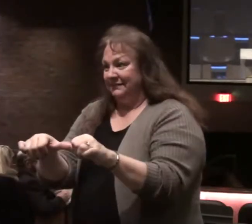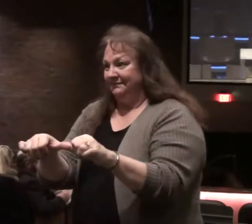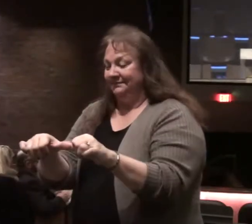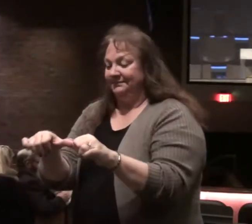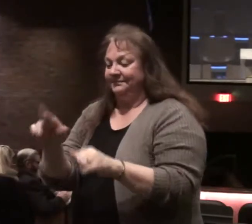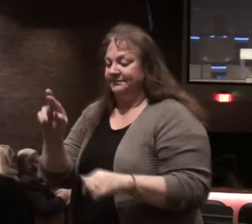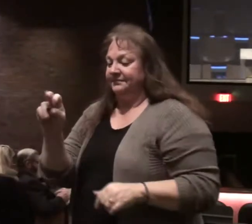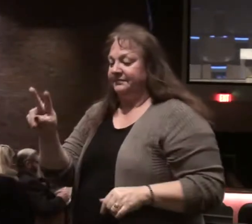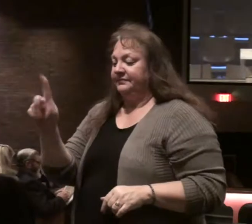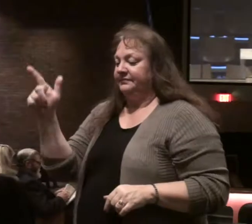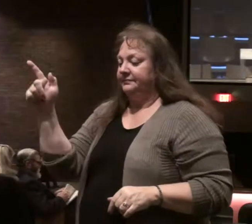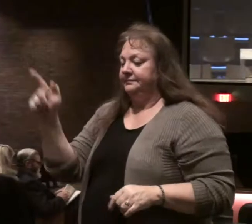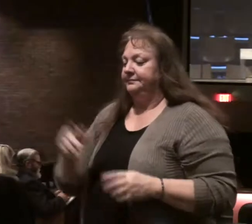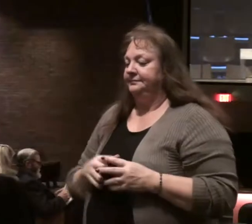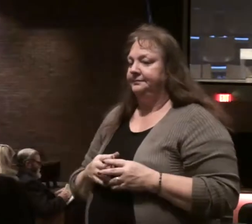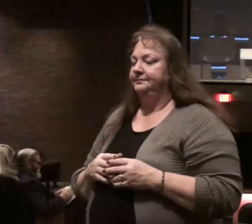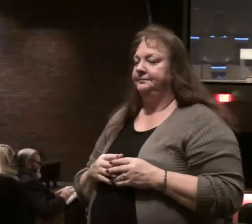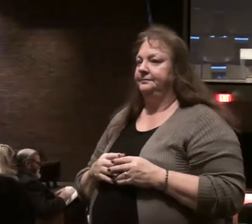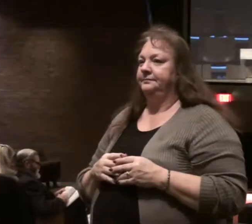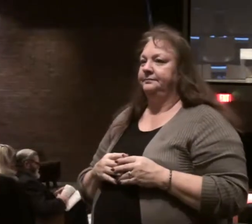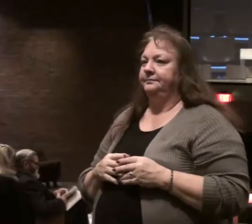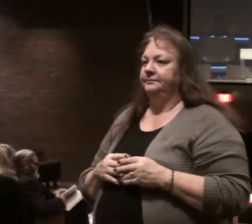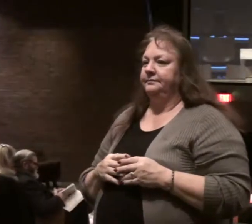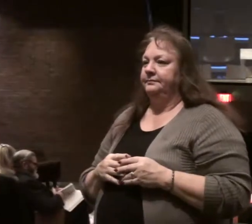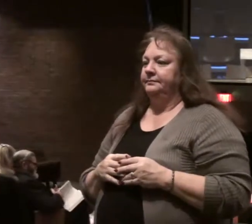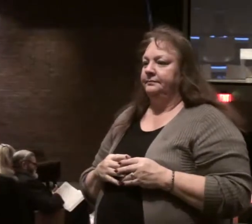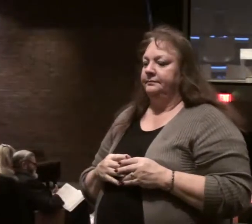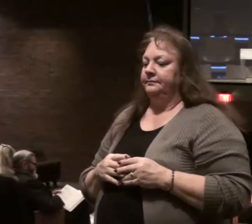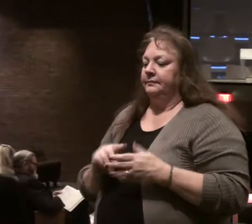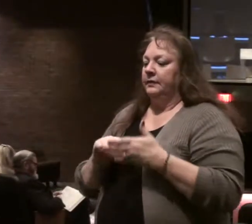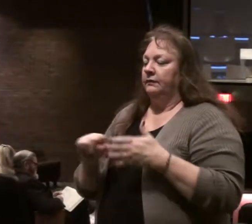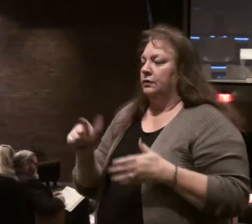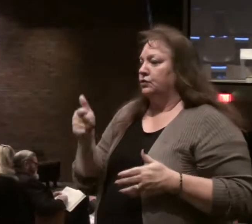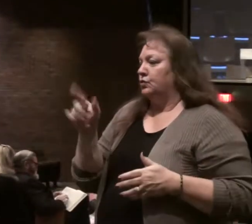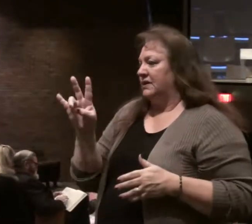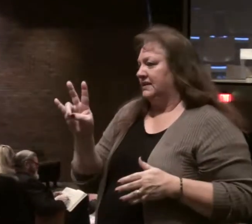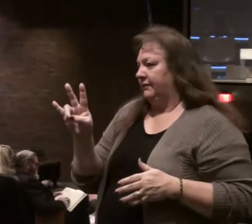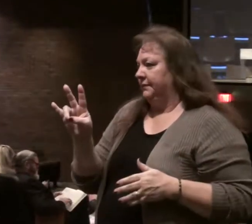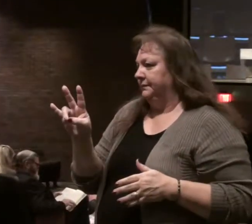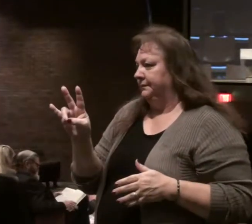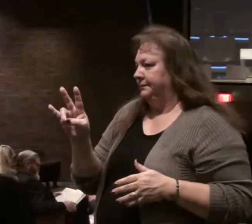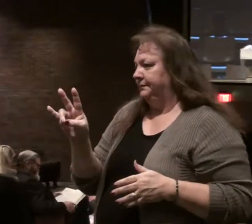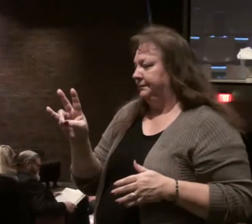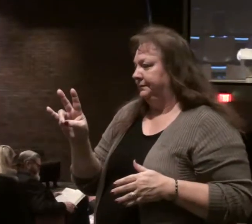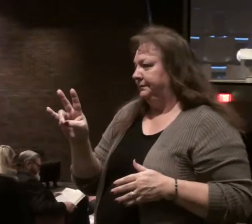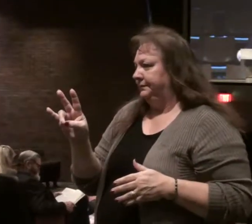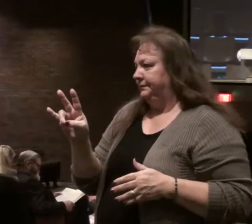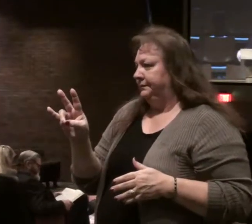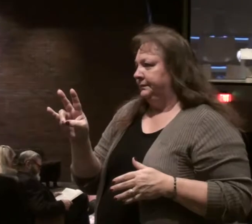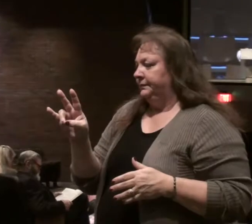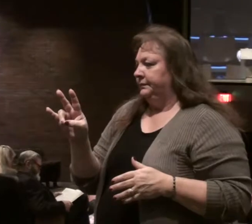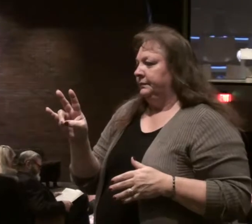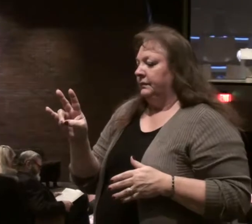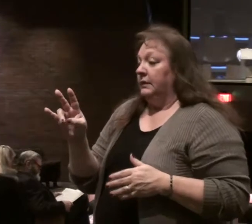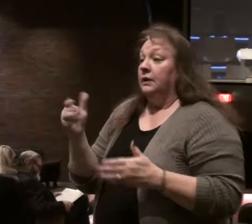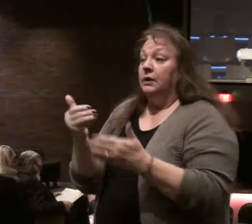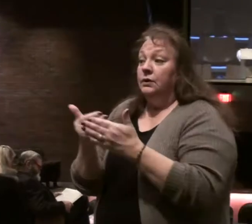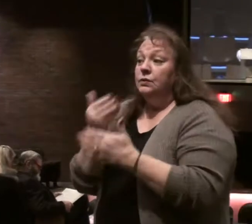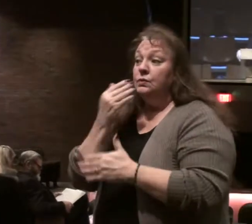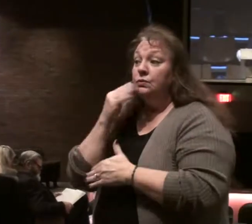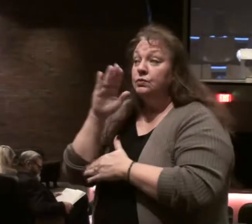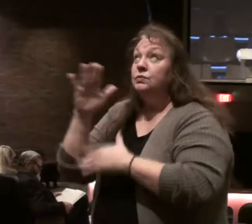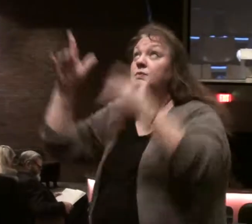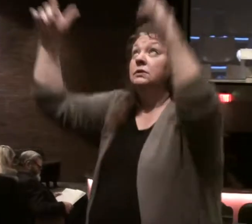Revelation chapter 21 verse 27 in the context of a description of the new Jerusalem